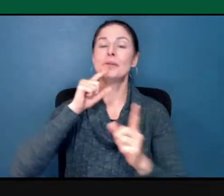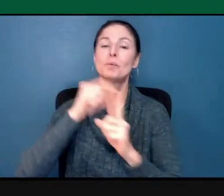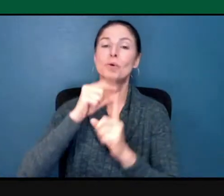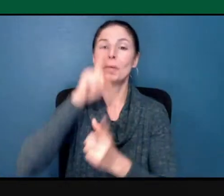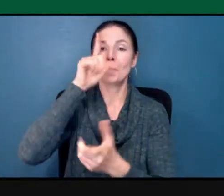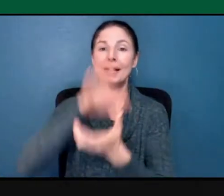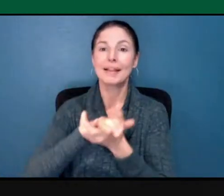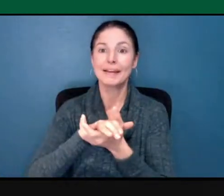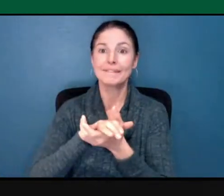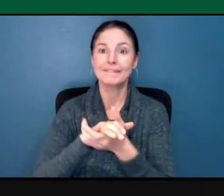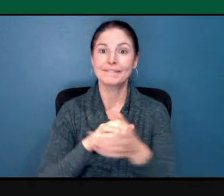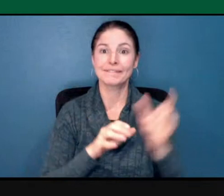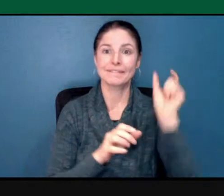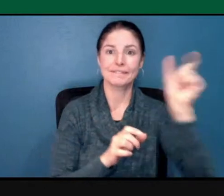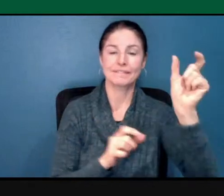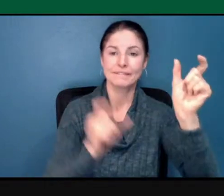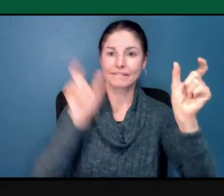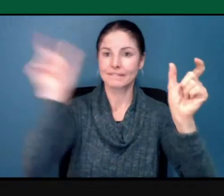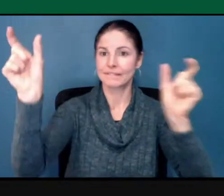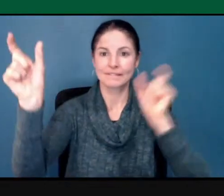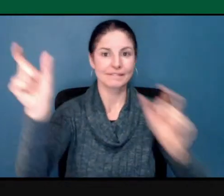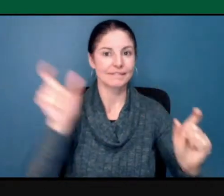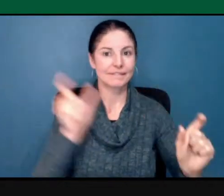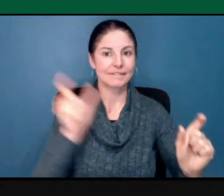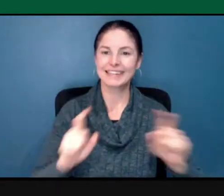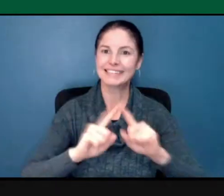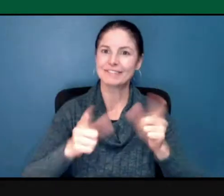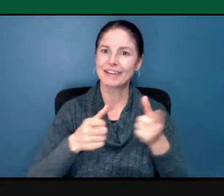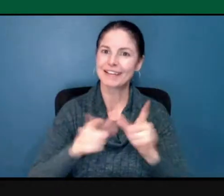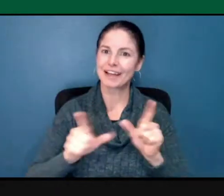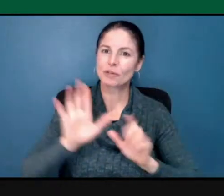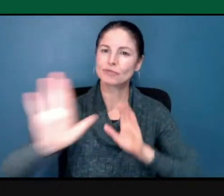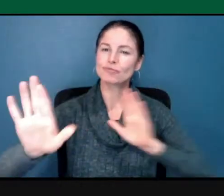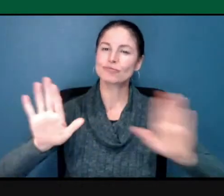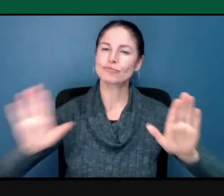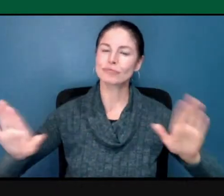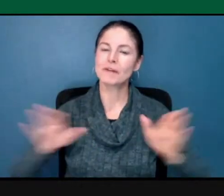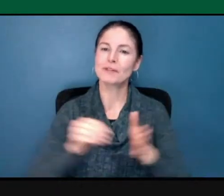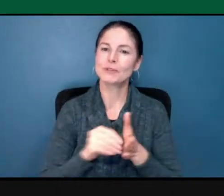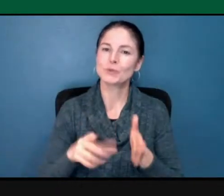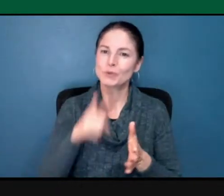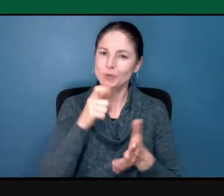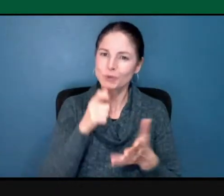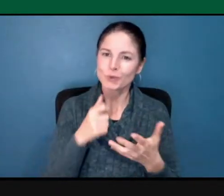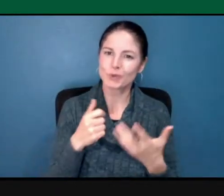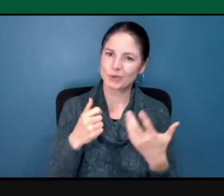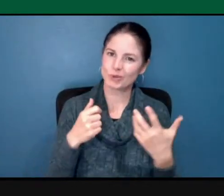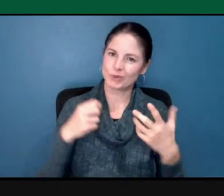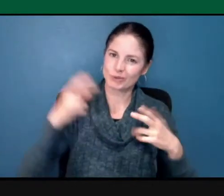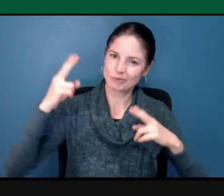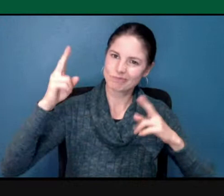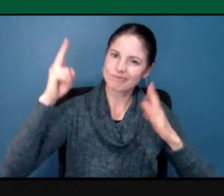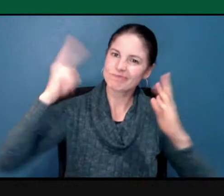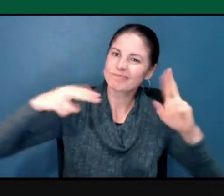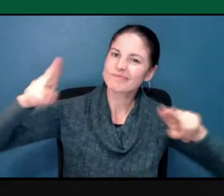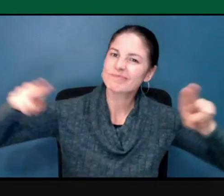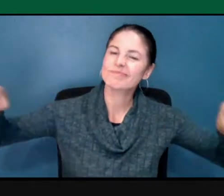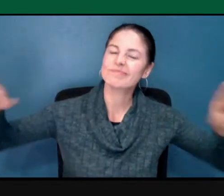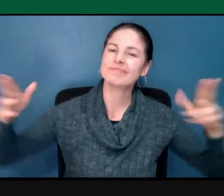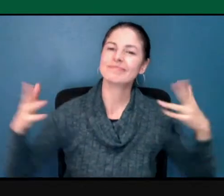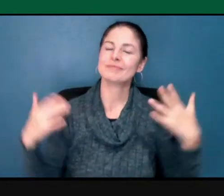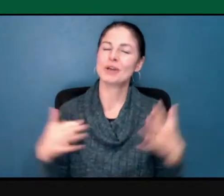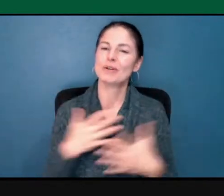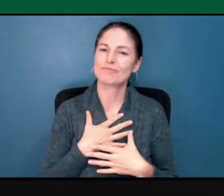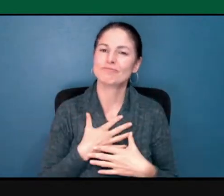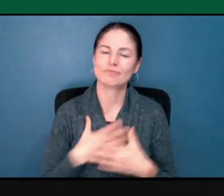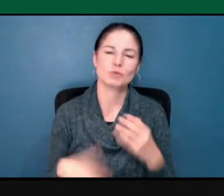participated in making the mural. So I just wanted to add